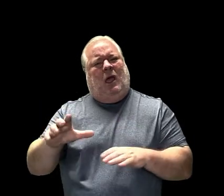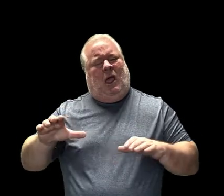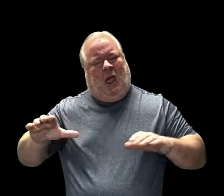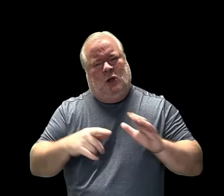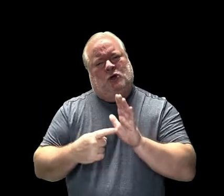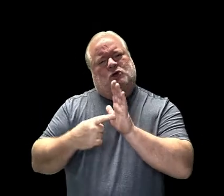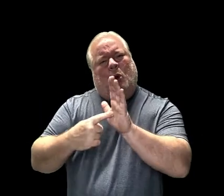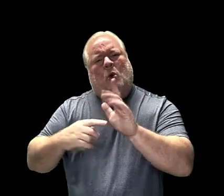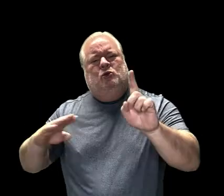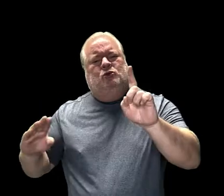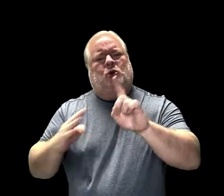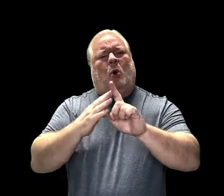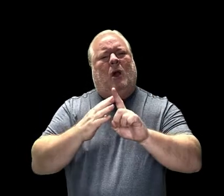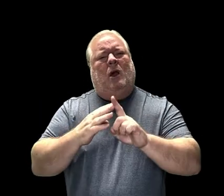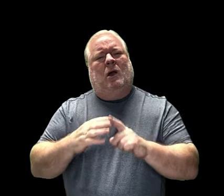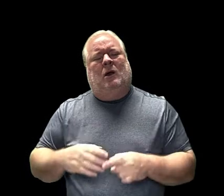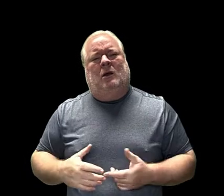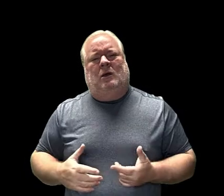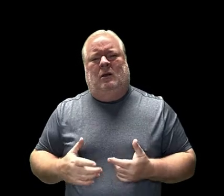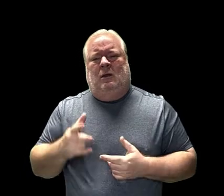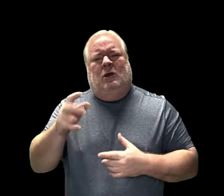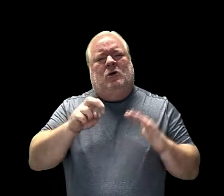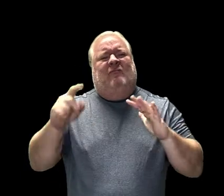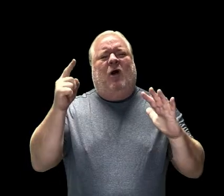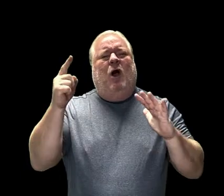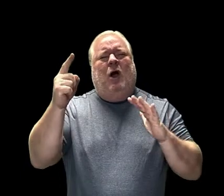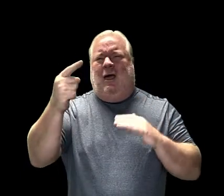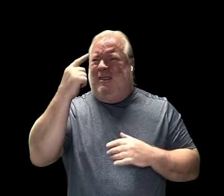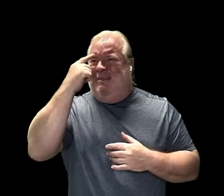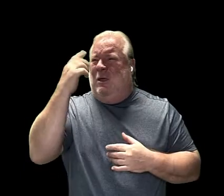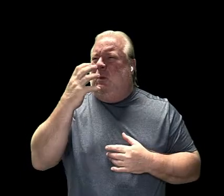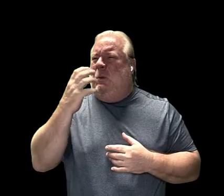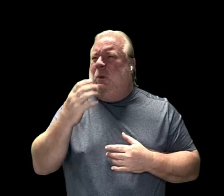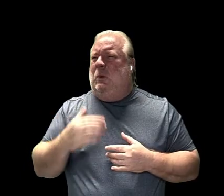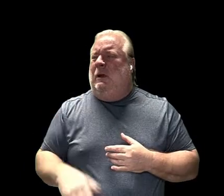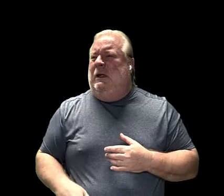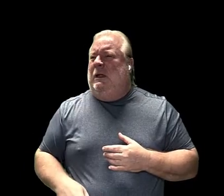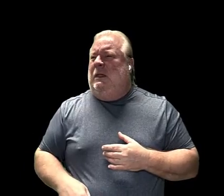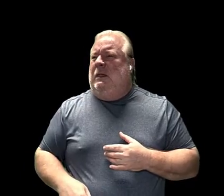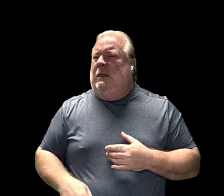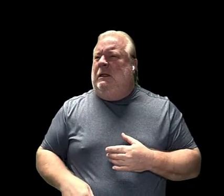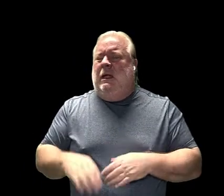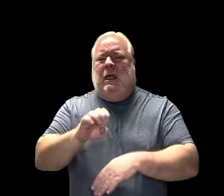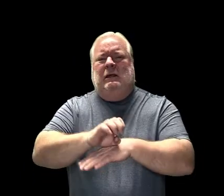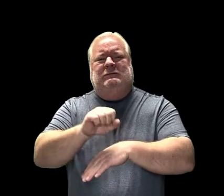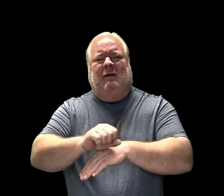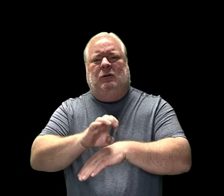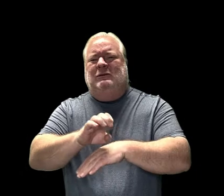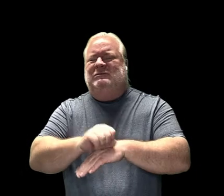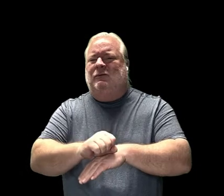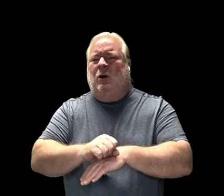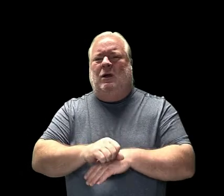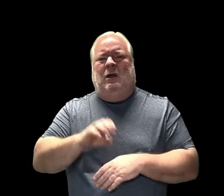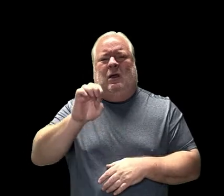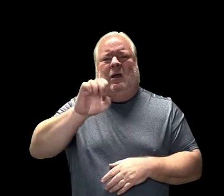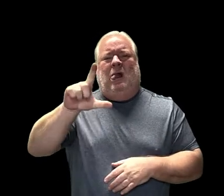scholars while they were traveling, while they were very far away. believe it was El Salvador, Central America.